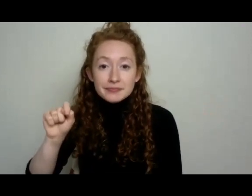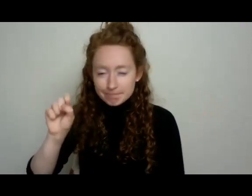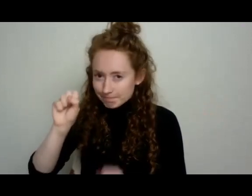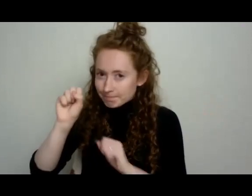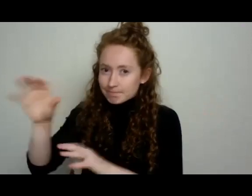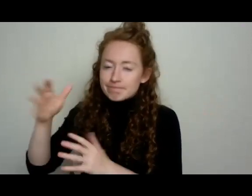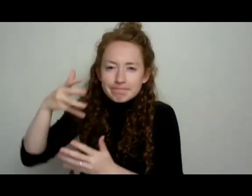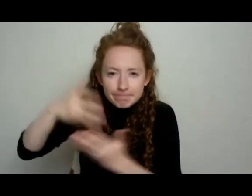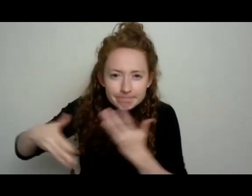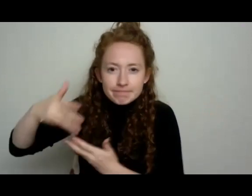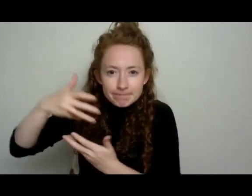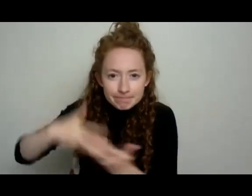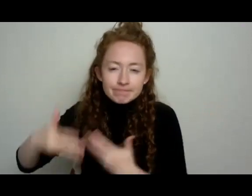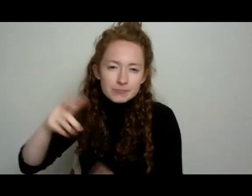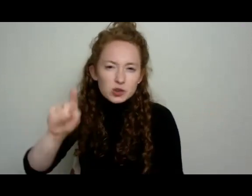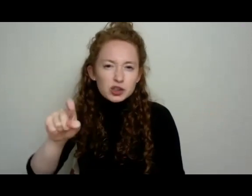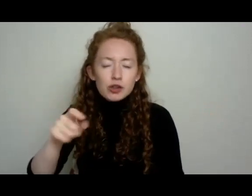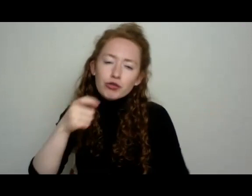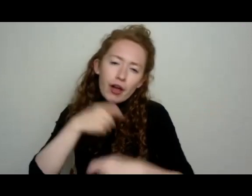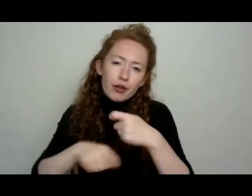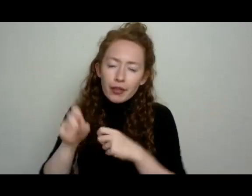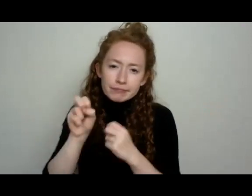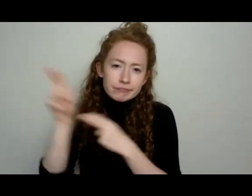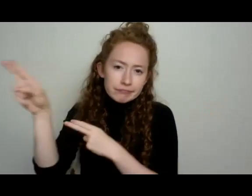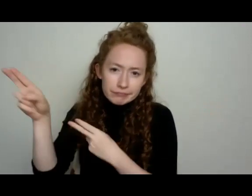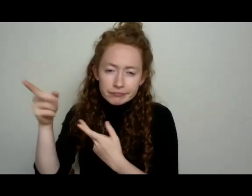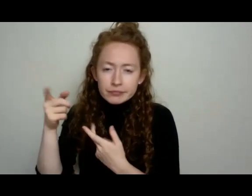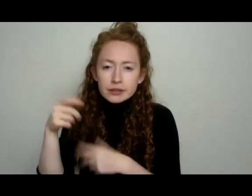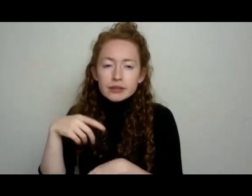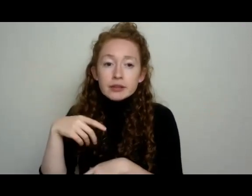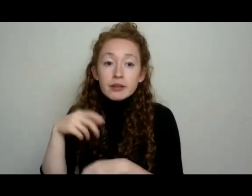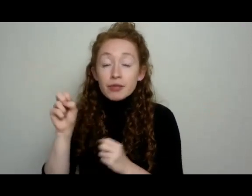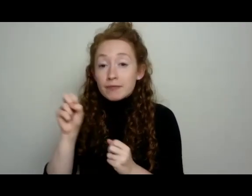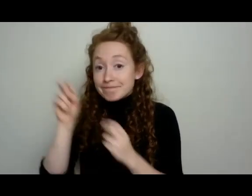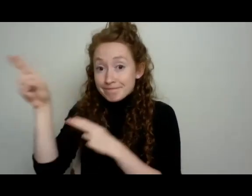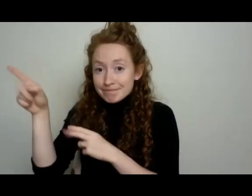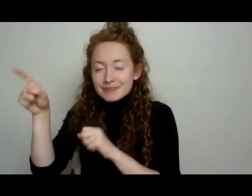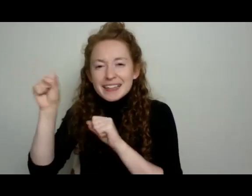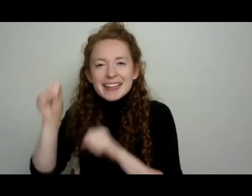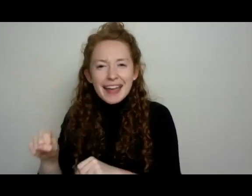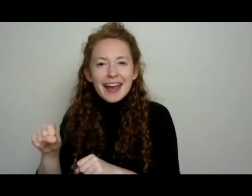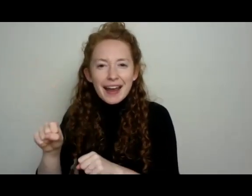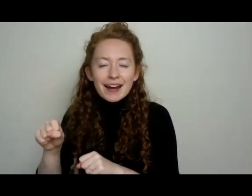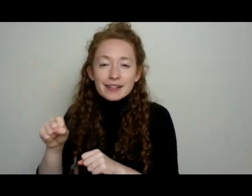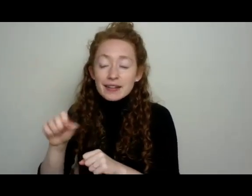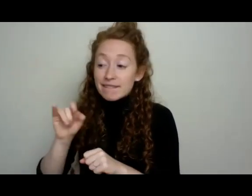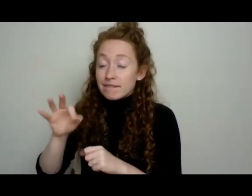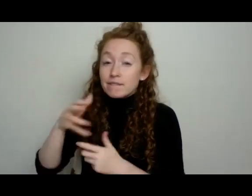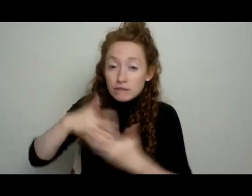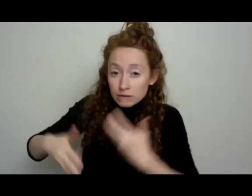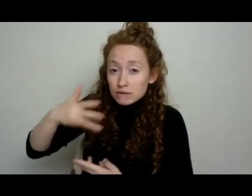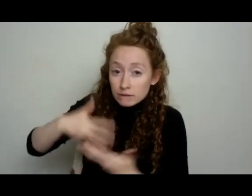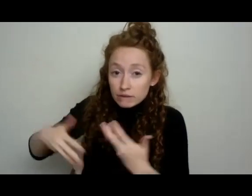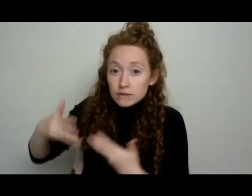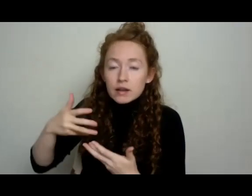work them into the compost rather than just throwing them, throwing them on. They can overwinter more readily. If you work them in, they can,